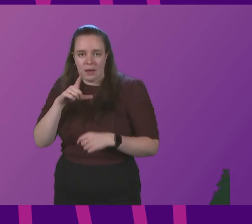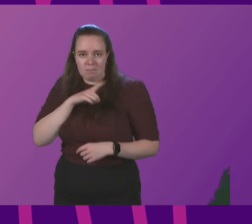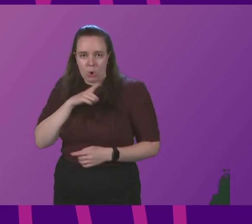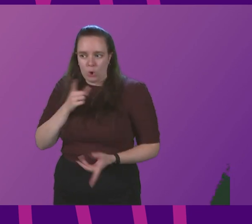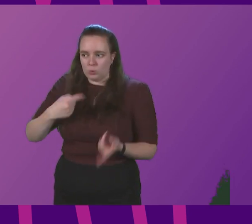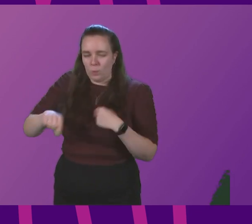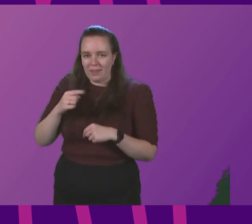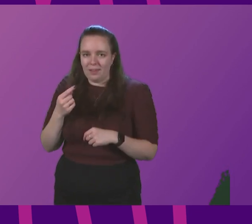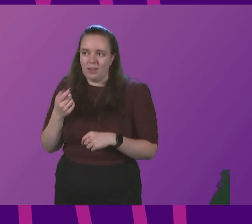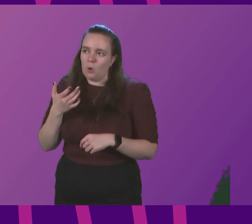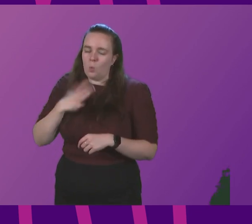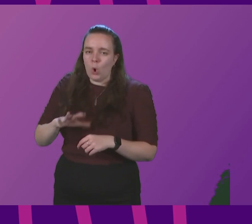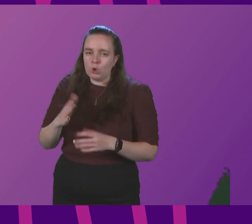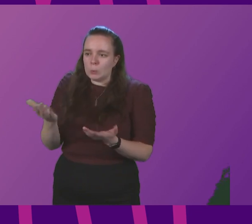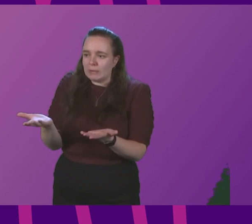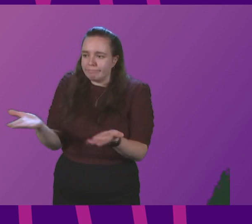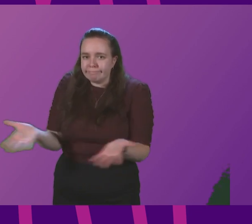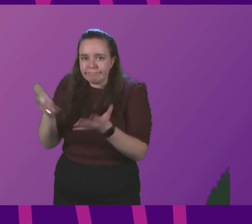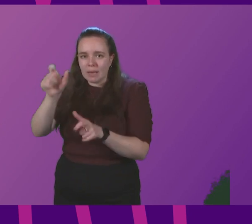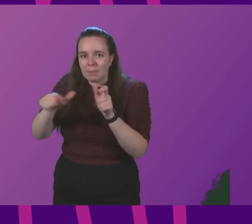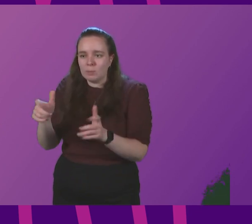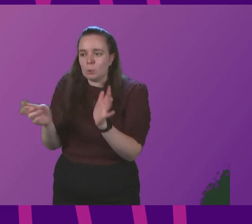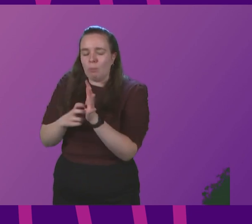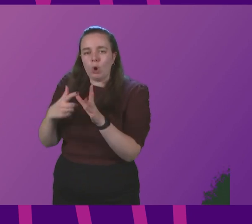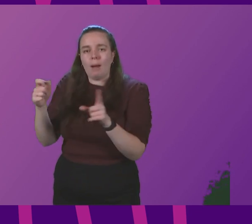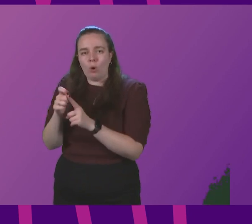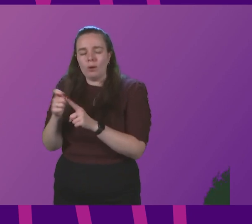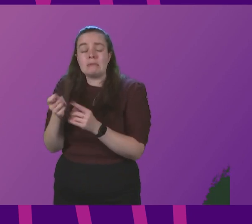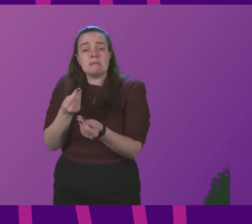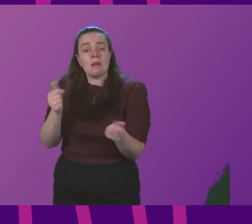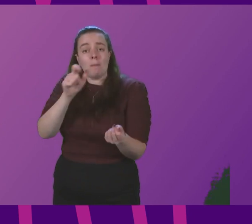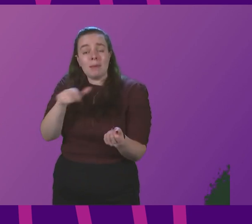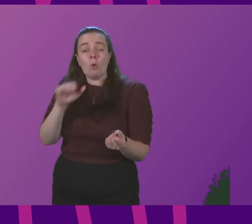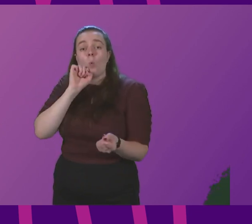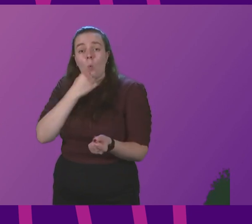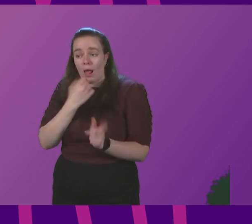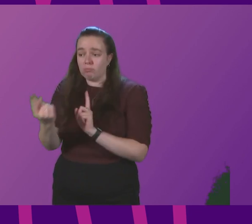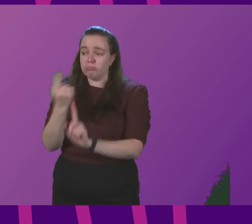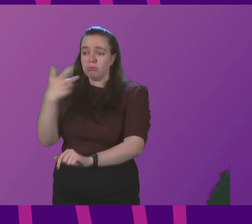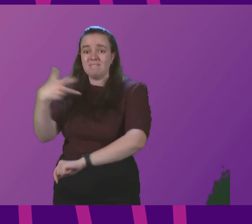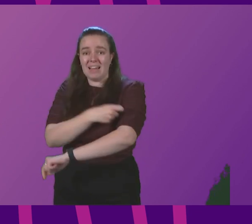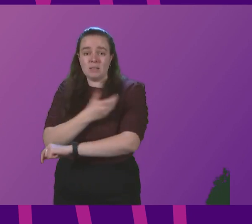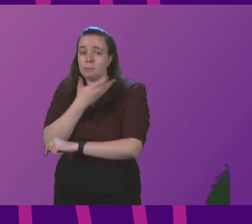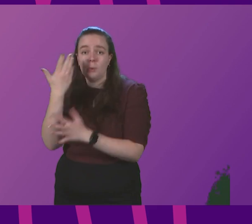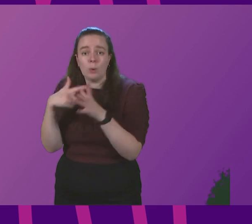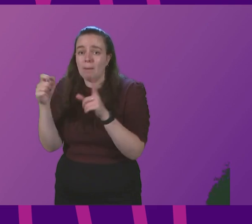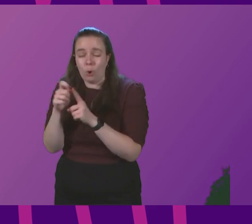seeking to encourage people to make appointments. Some people will come forward for vaccination without an appointment. So there is always a